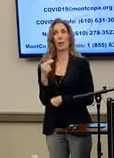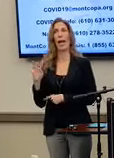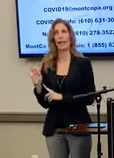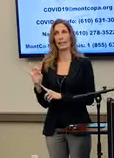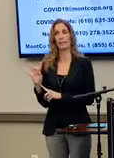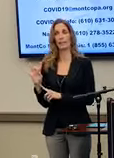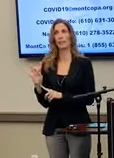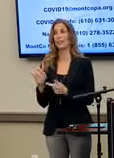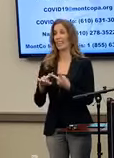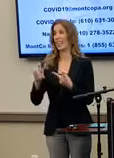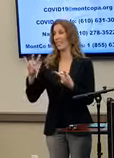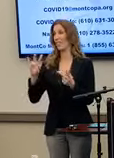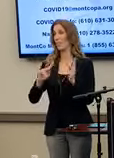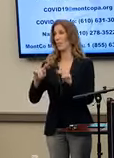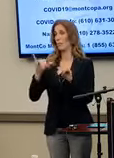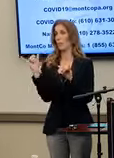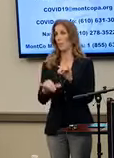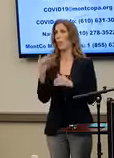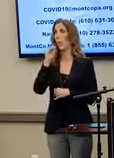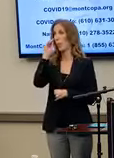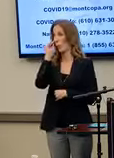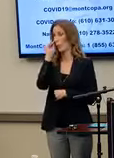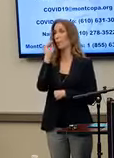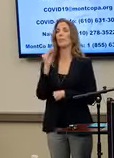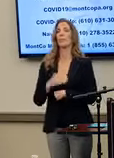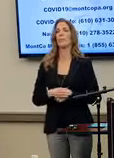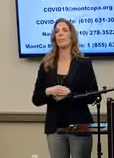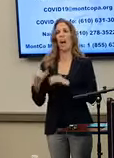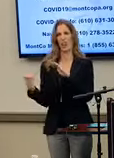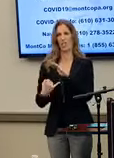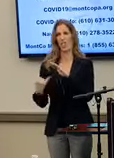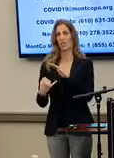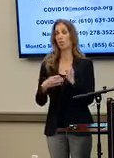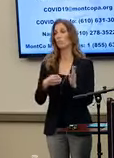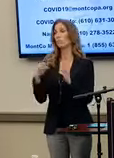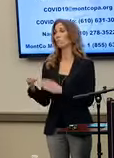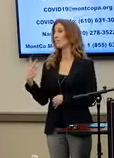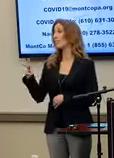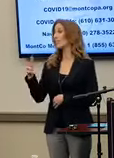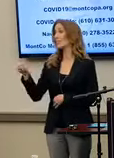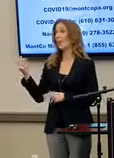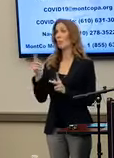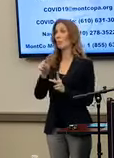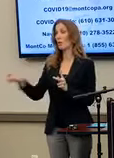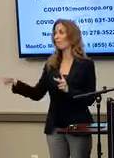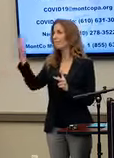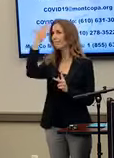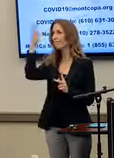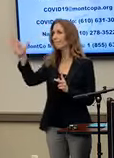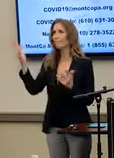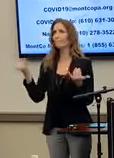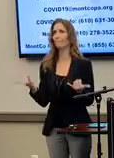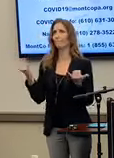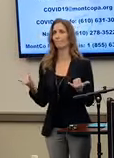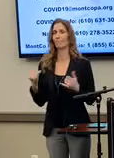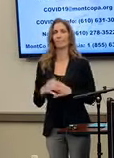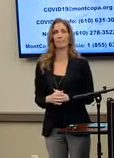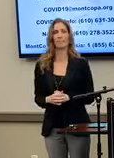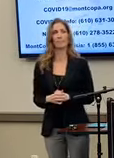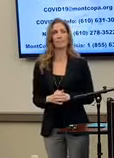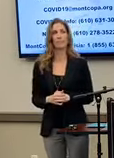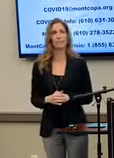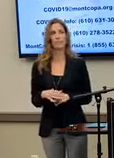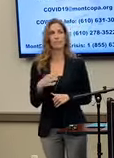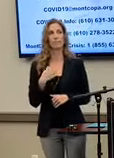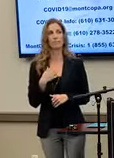seven are at home in isolation, and 16 are unknown at this time. I'm